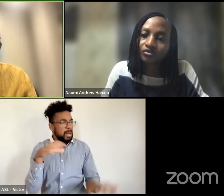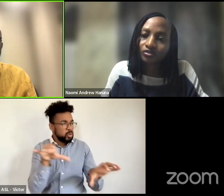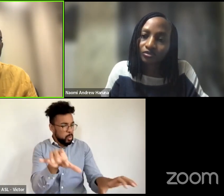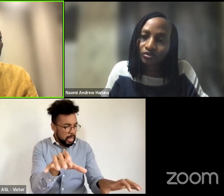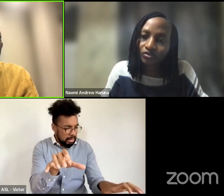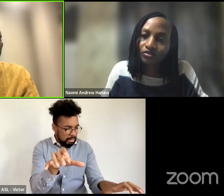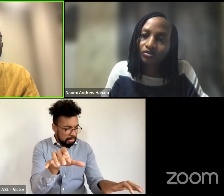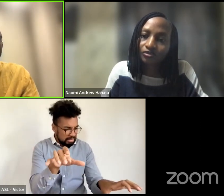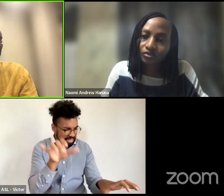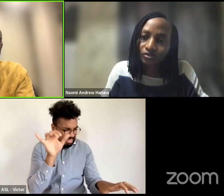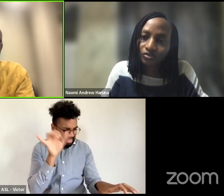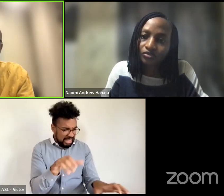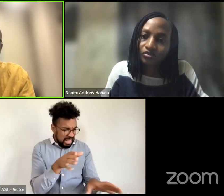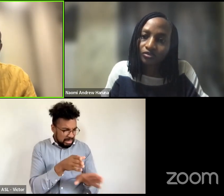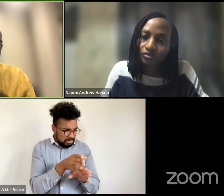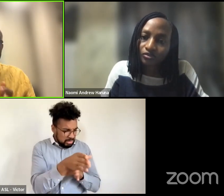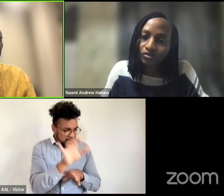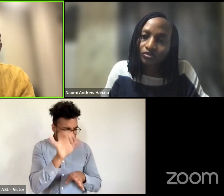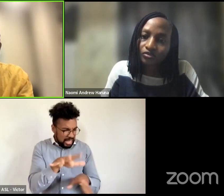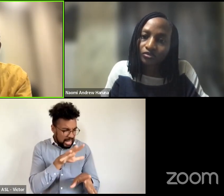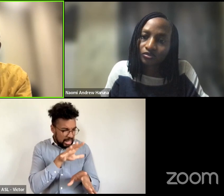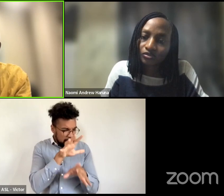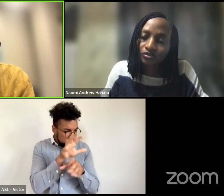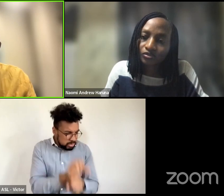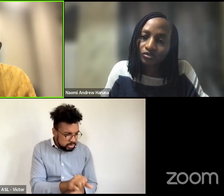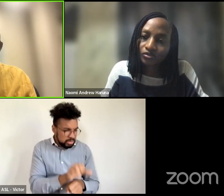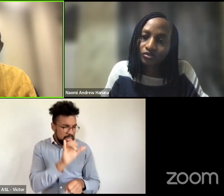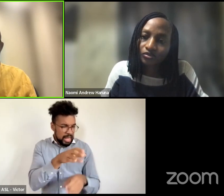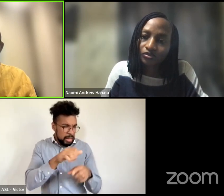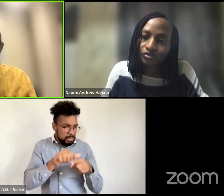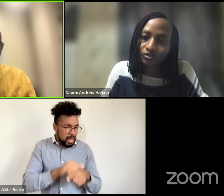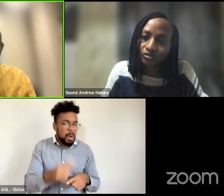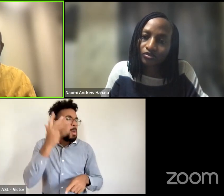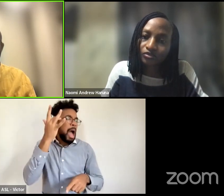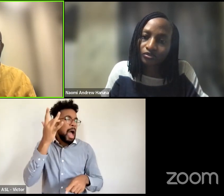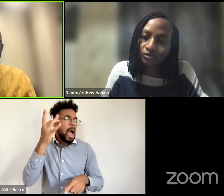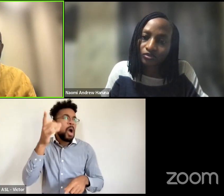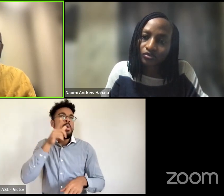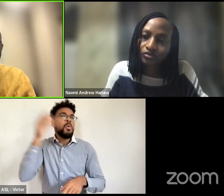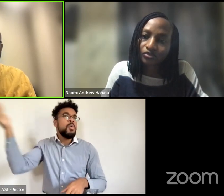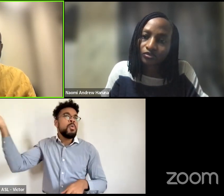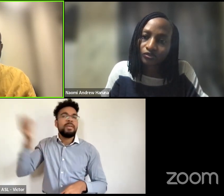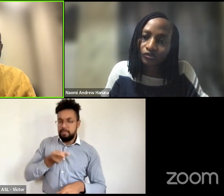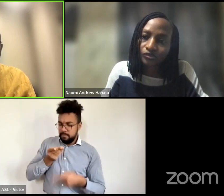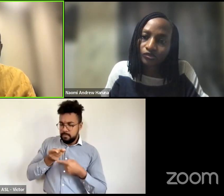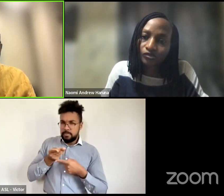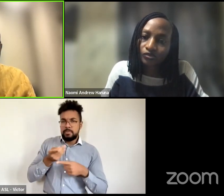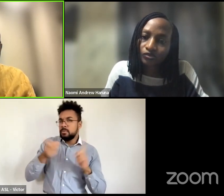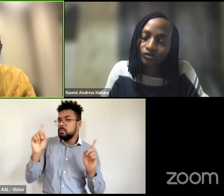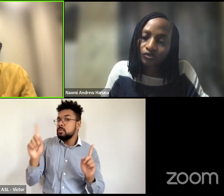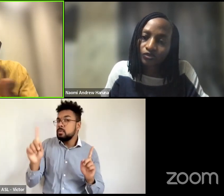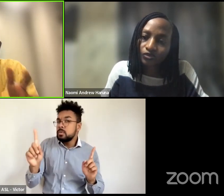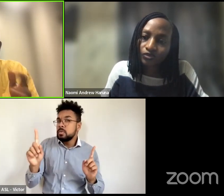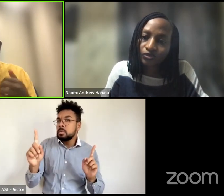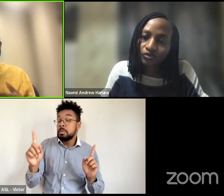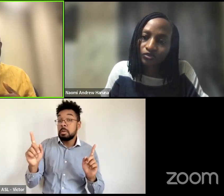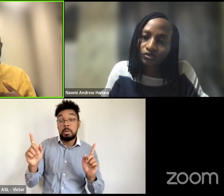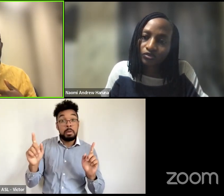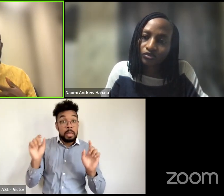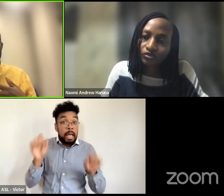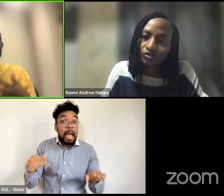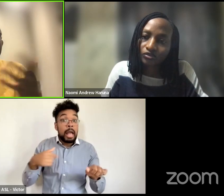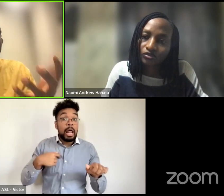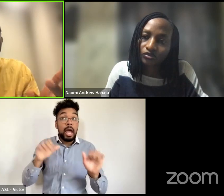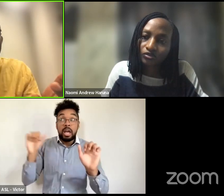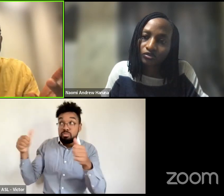it passed on to us what do we need to challenge what do we need to unpack what do we need to um to where do we need to